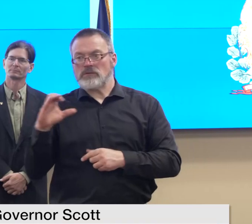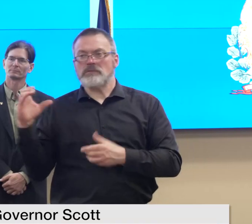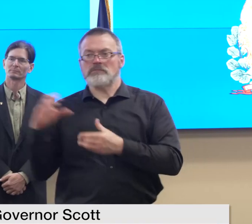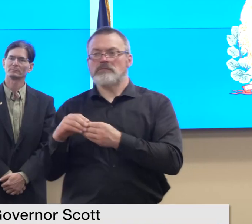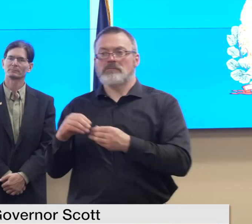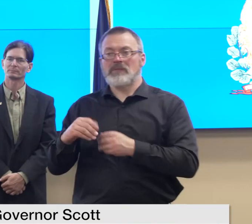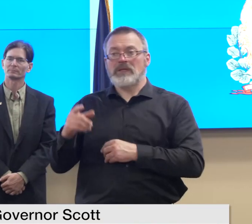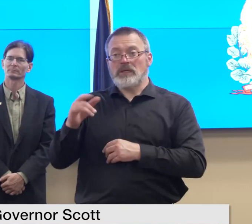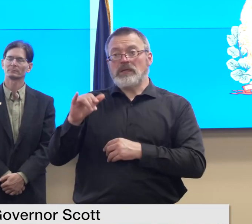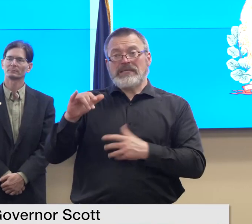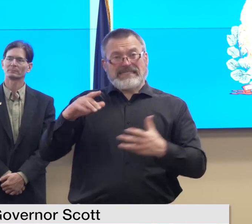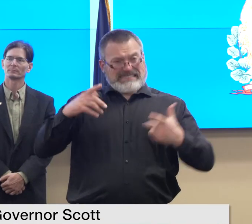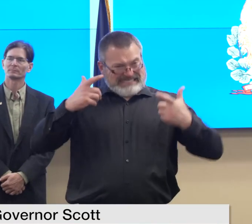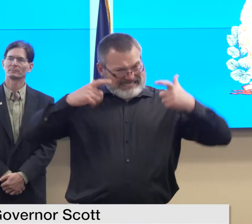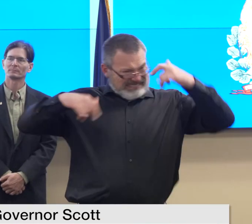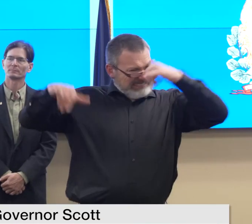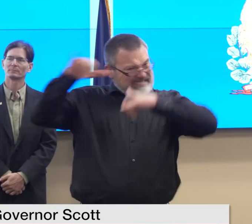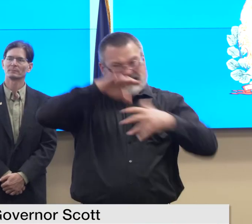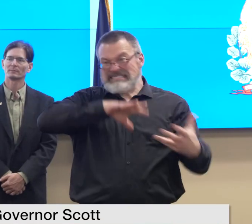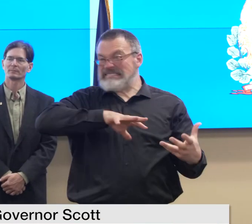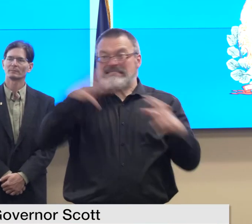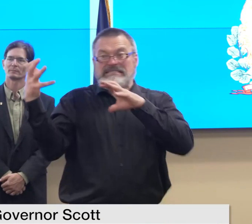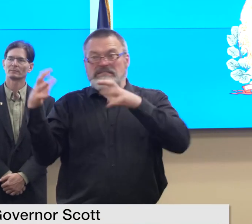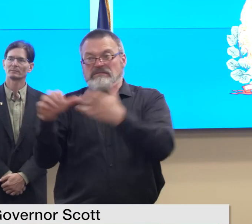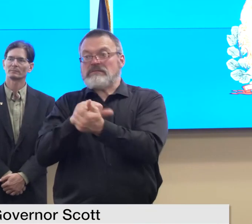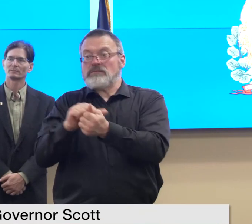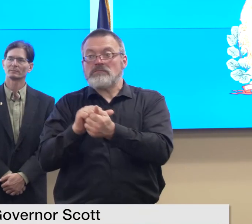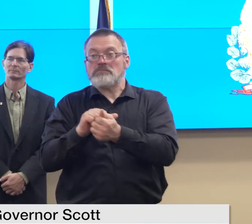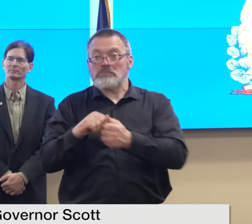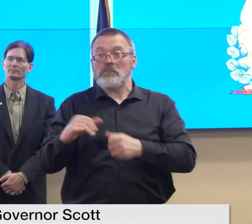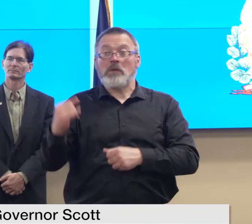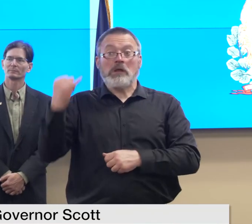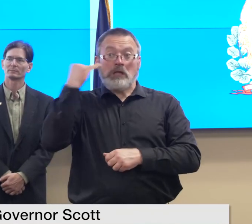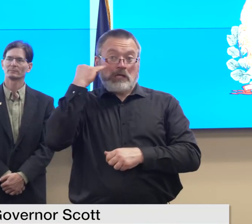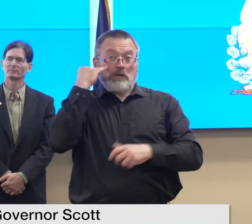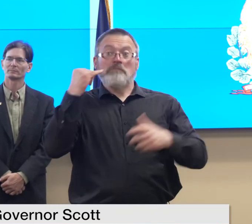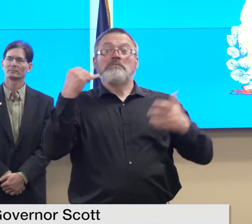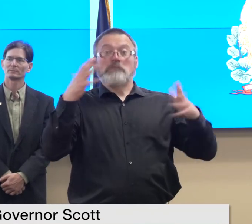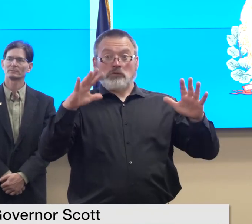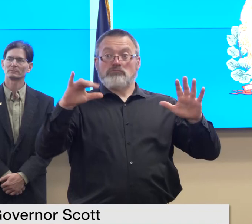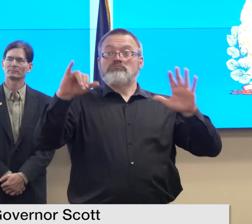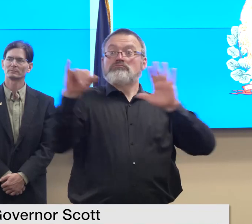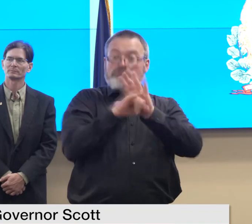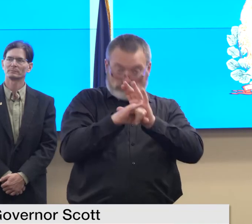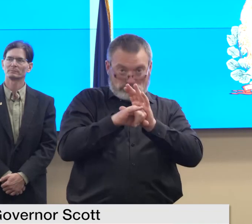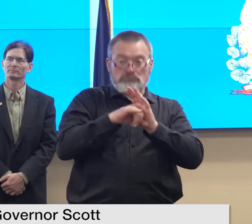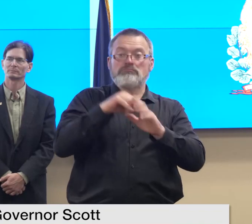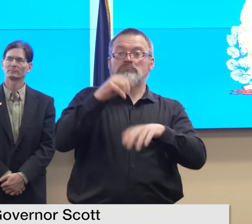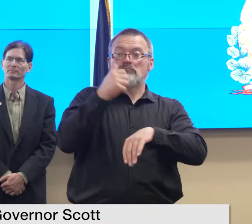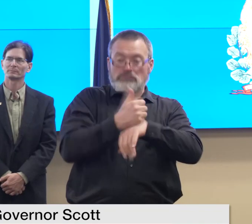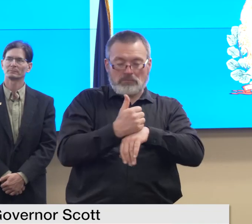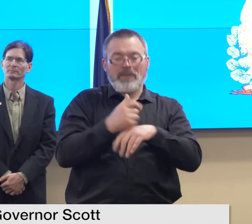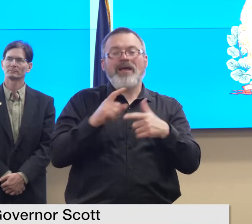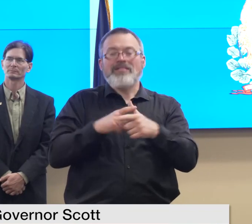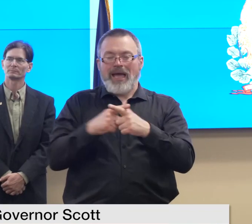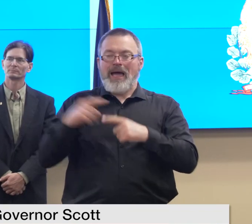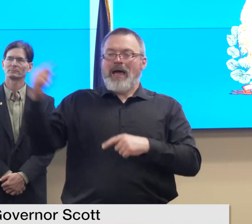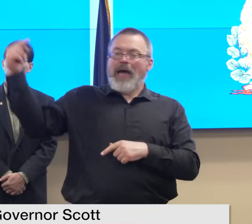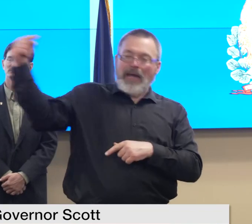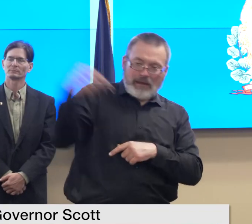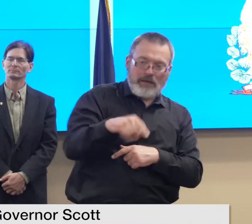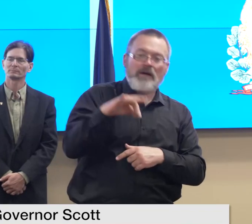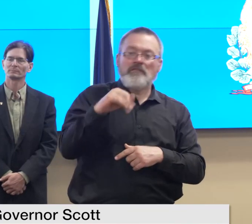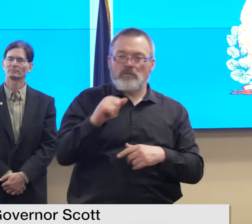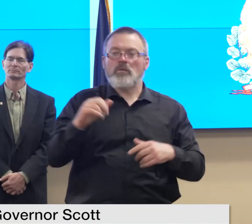major disaster declaration once we receive that then fema will come to the state like they did last year stand up the disaster recovery